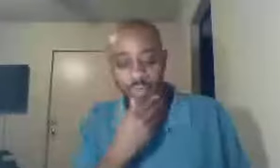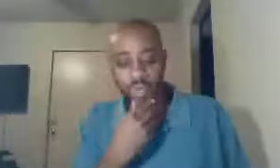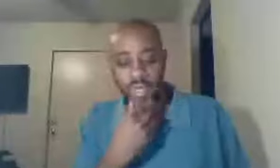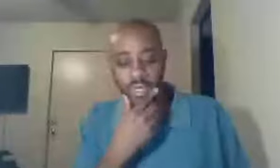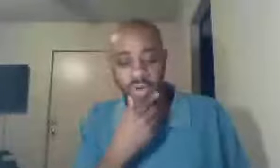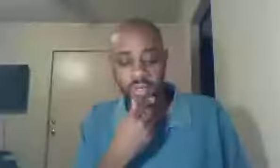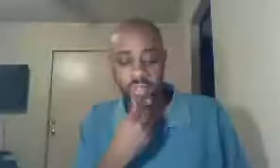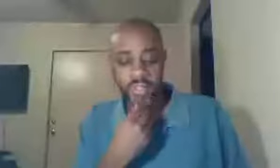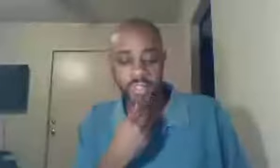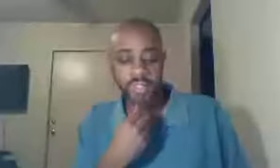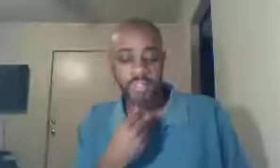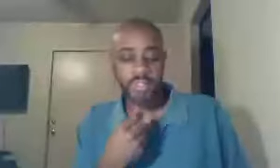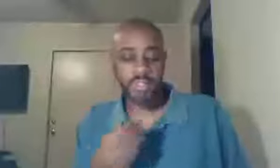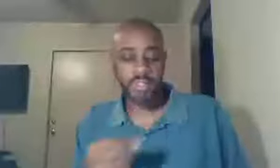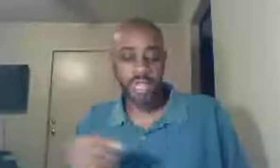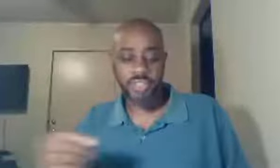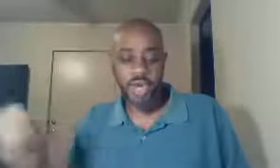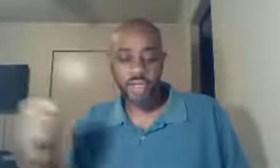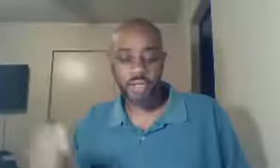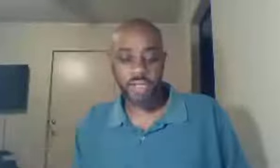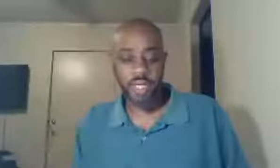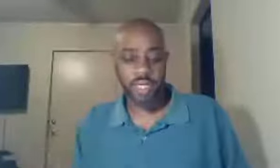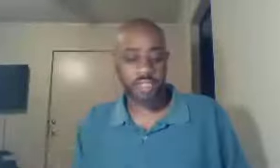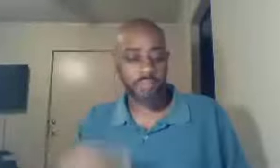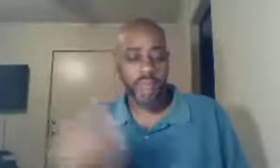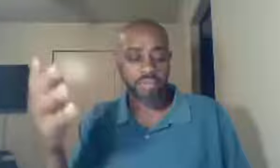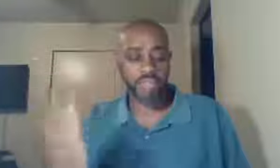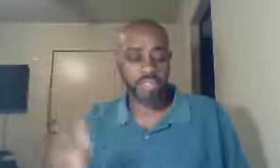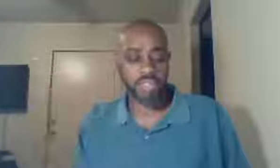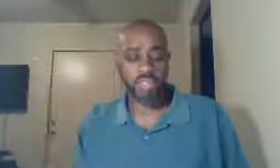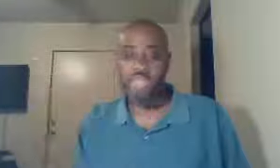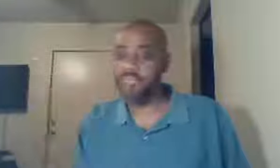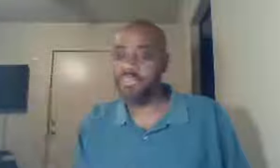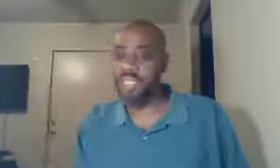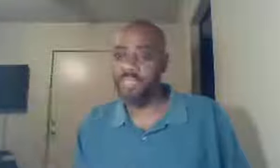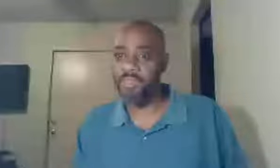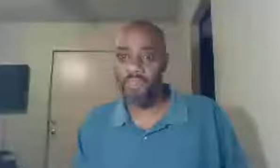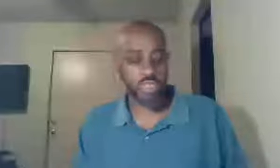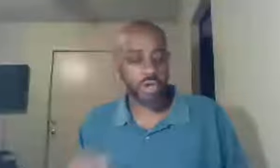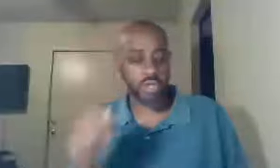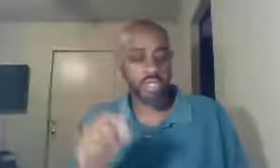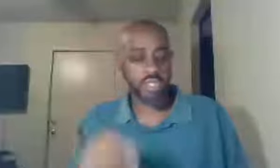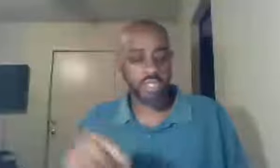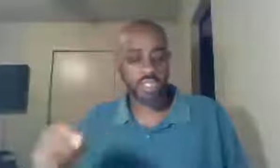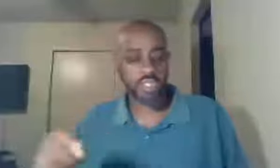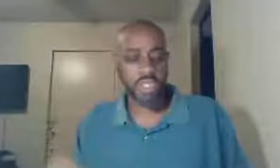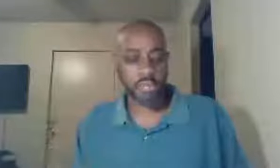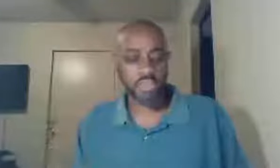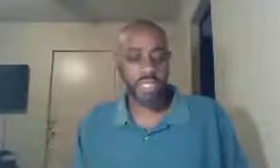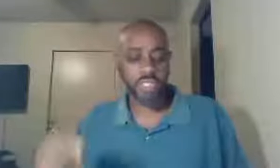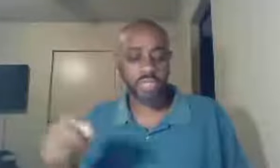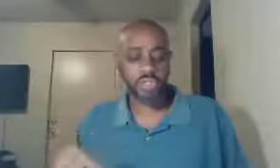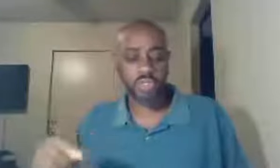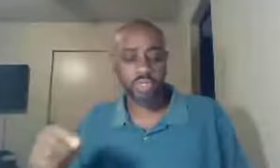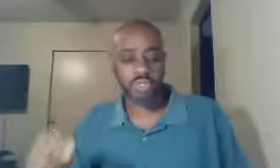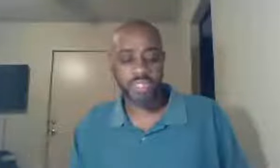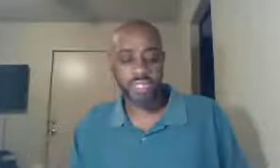we're making it work, hey turn, in your Bibles to Genesis chapter 6, let me rush on, to Genesis chapter 6, and you will see,